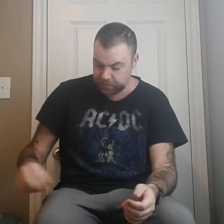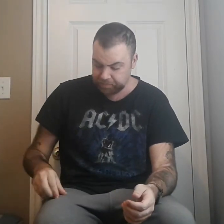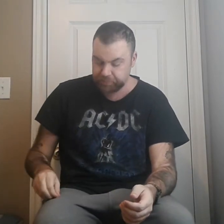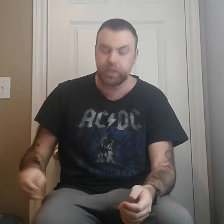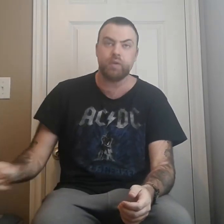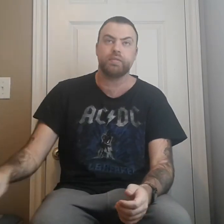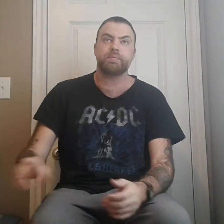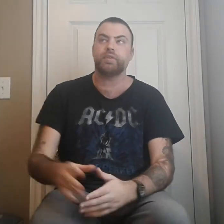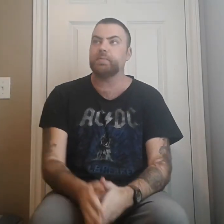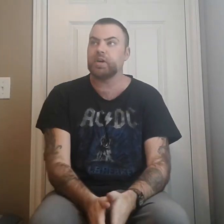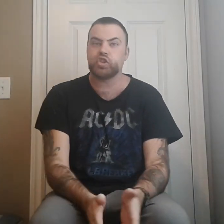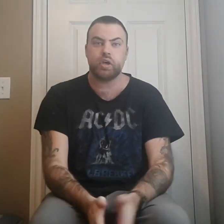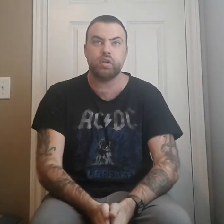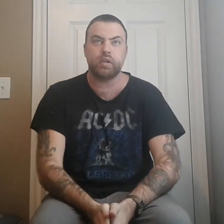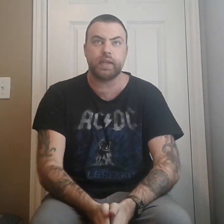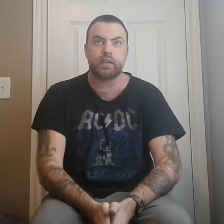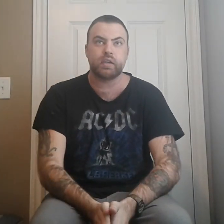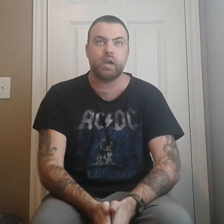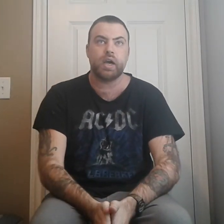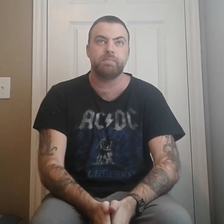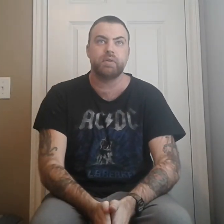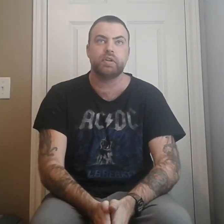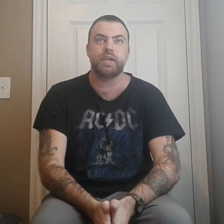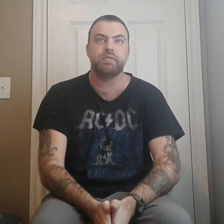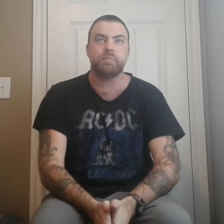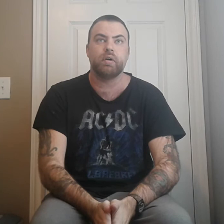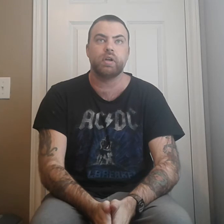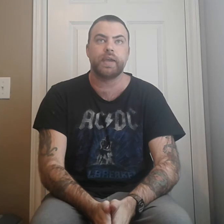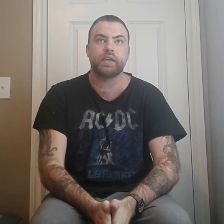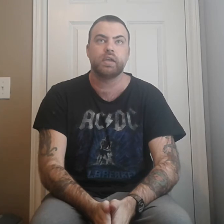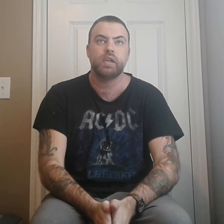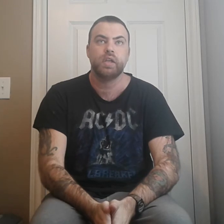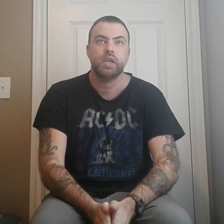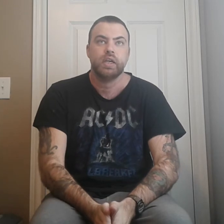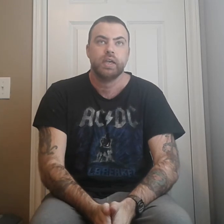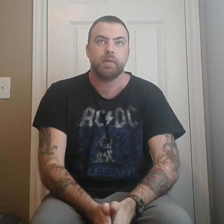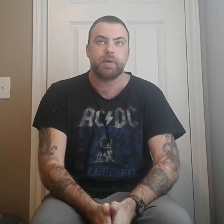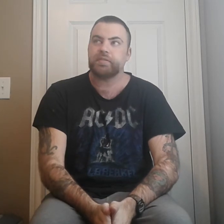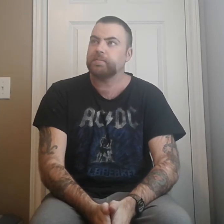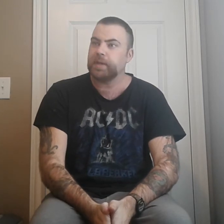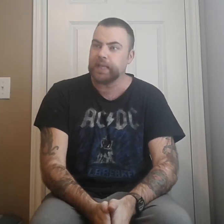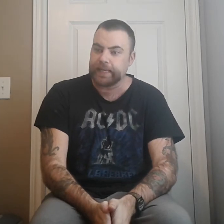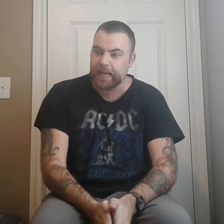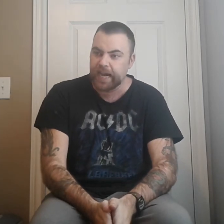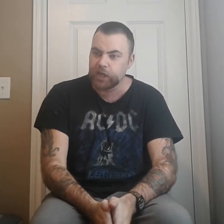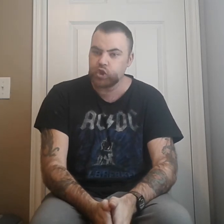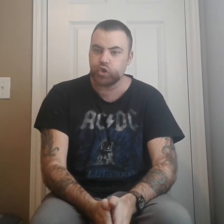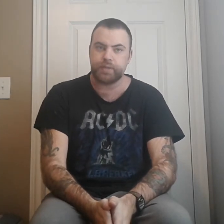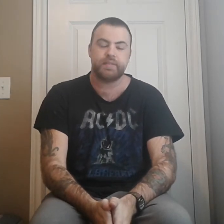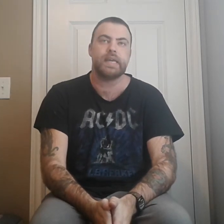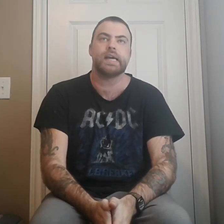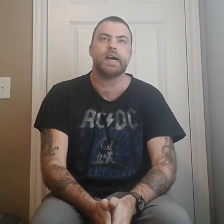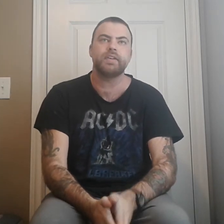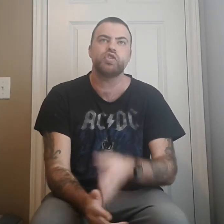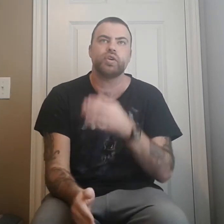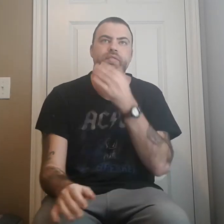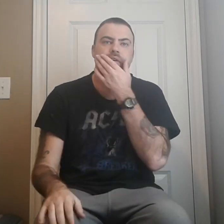it was pretty much, like, unbelievable, like, it must have been, like, and hundreds of